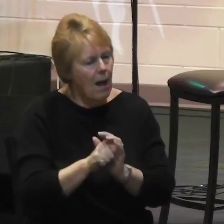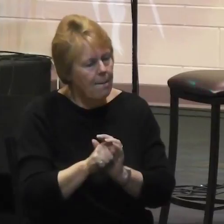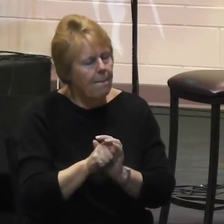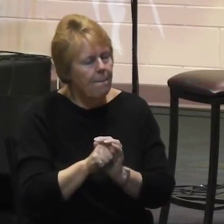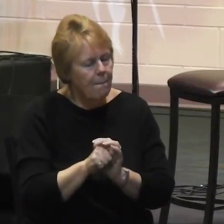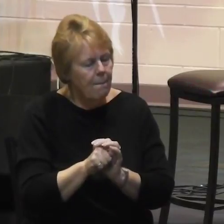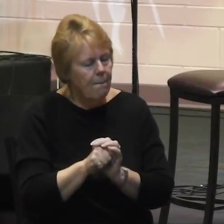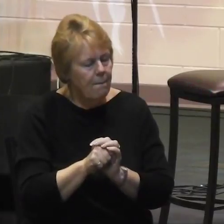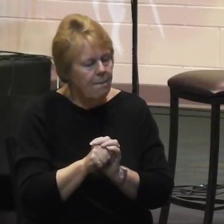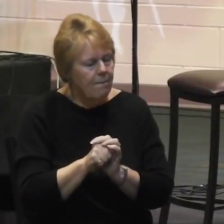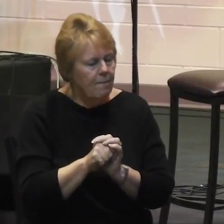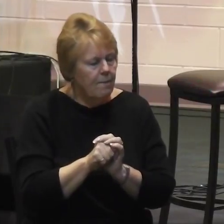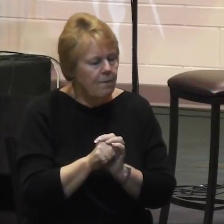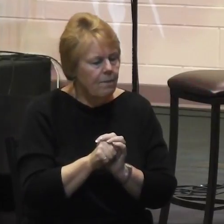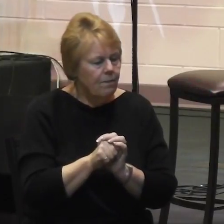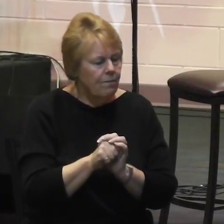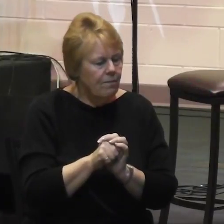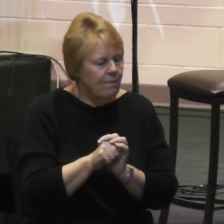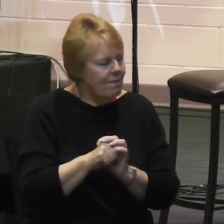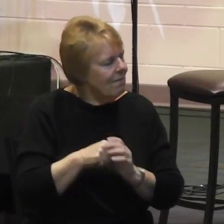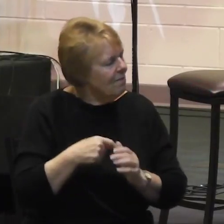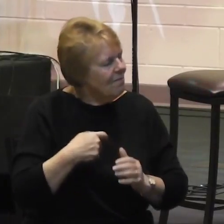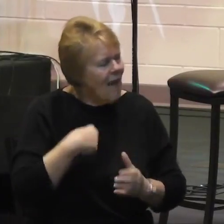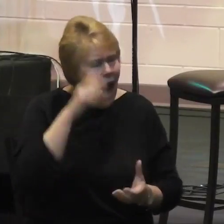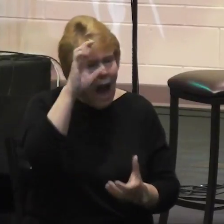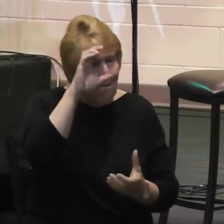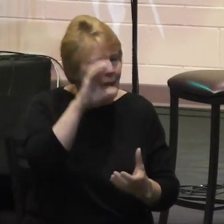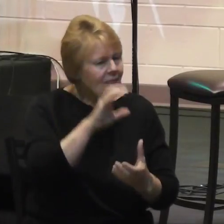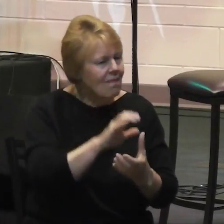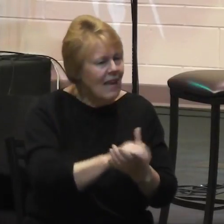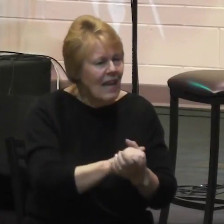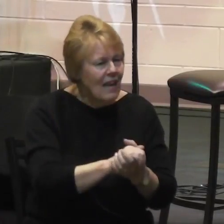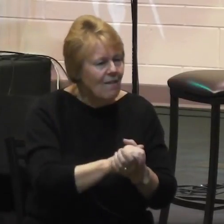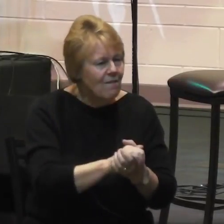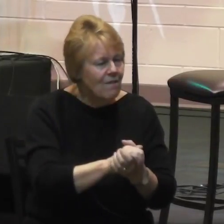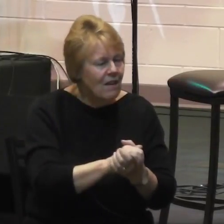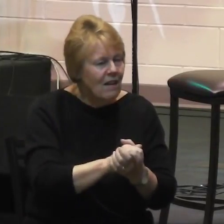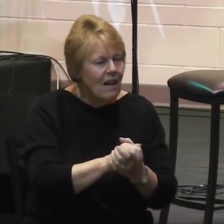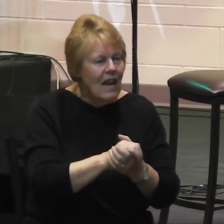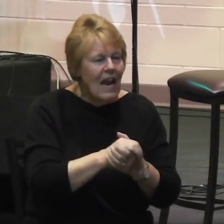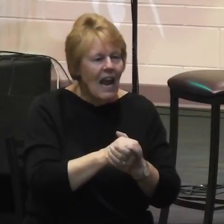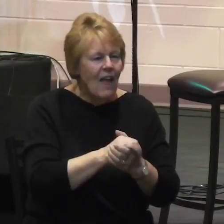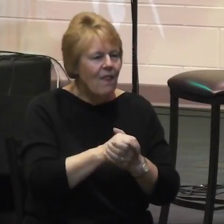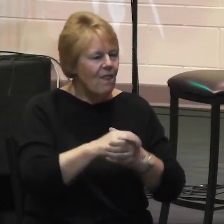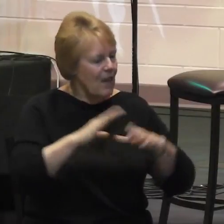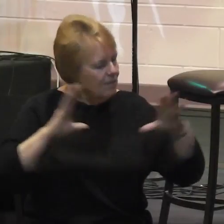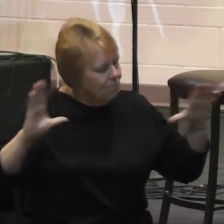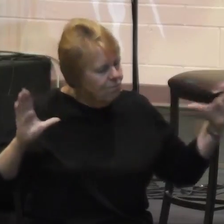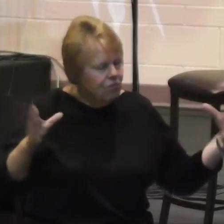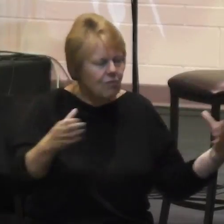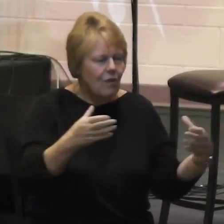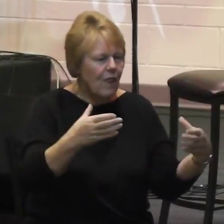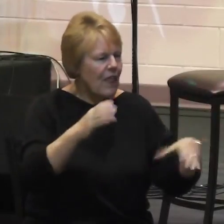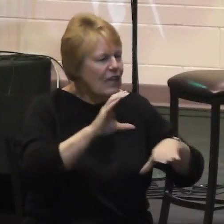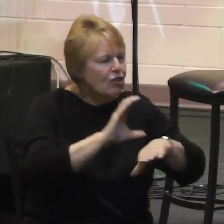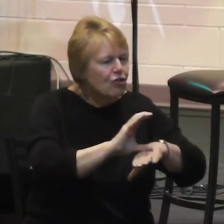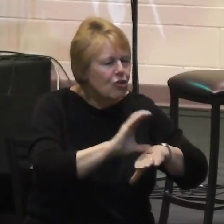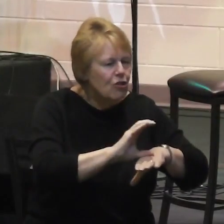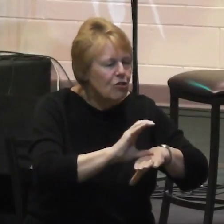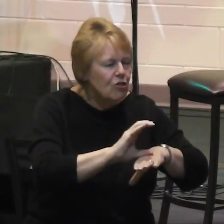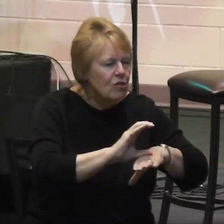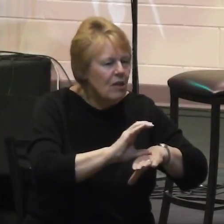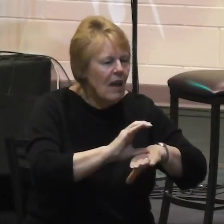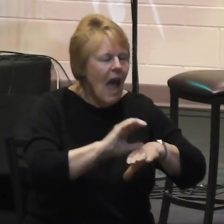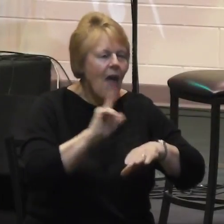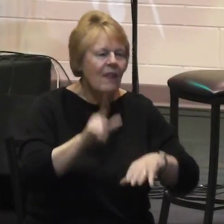I believe in the Church and its place to be the true agent of transformation for mankind.